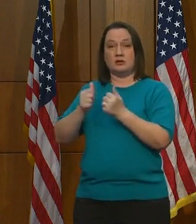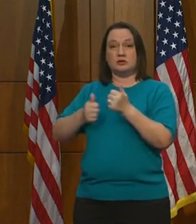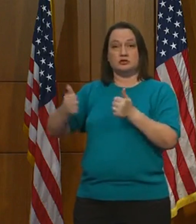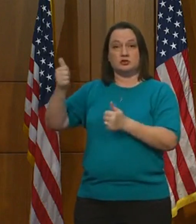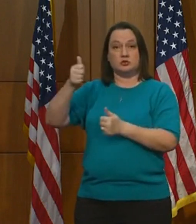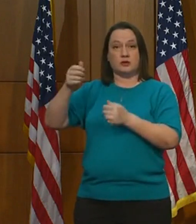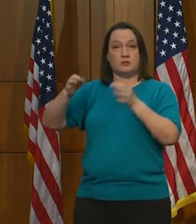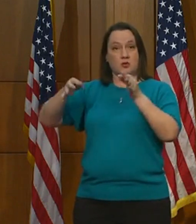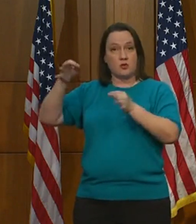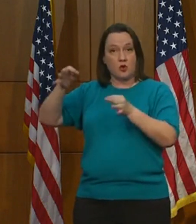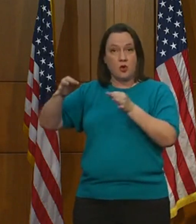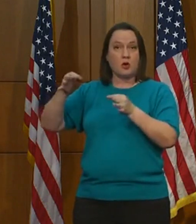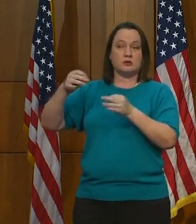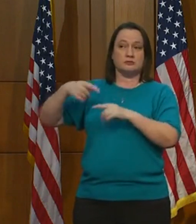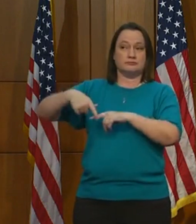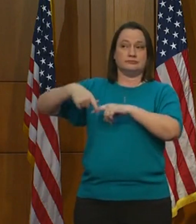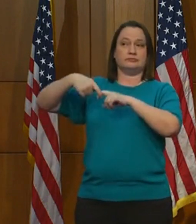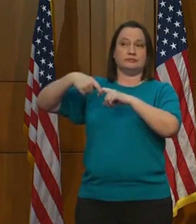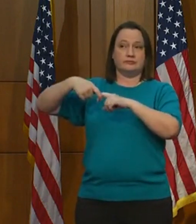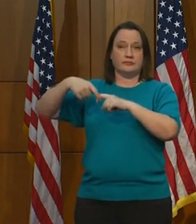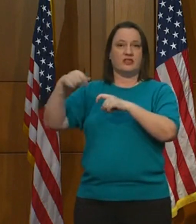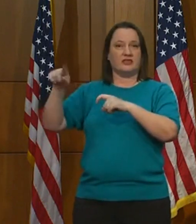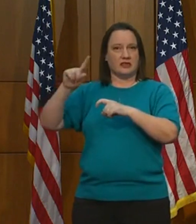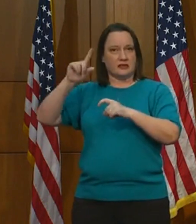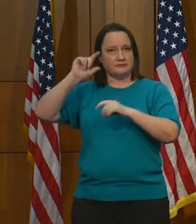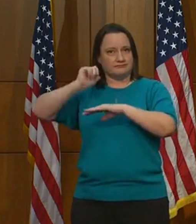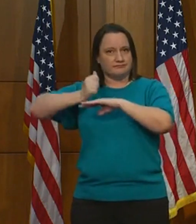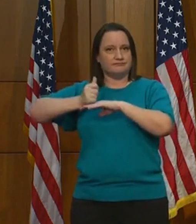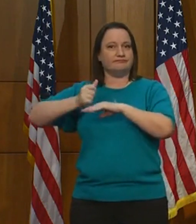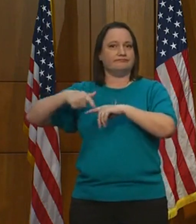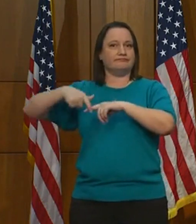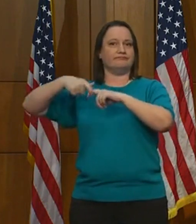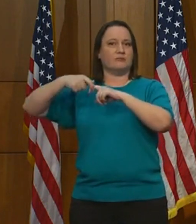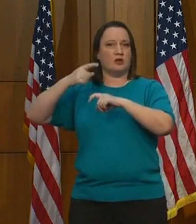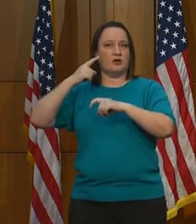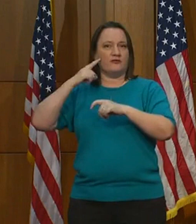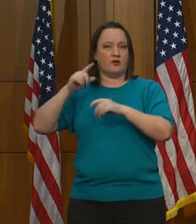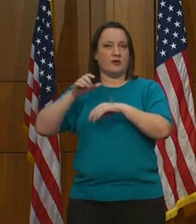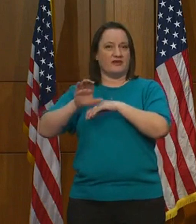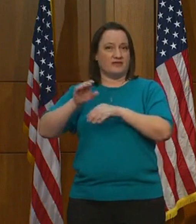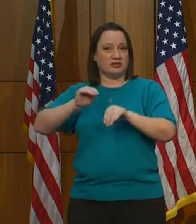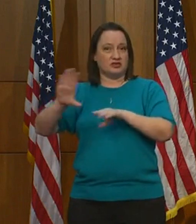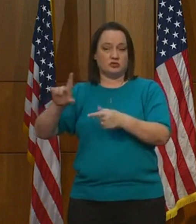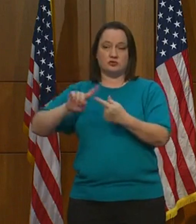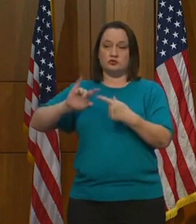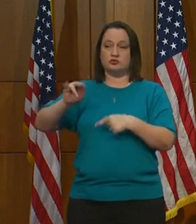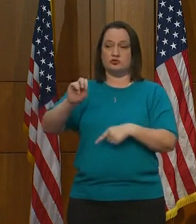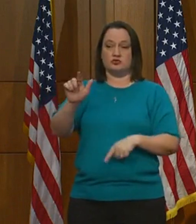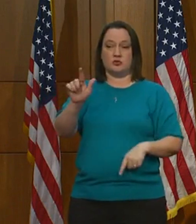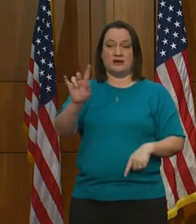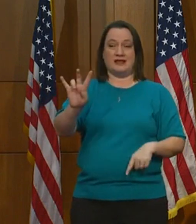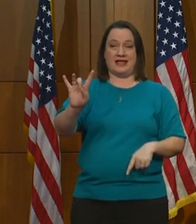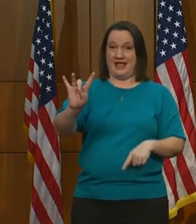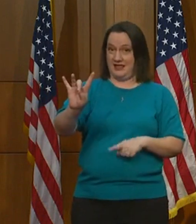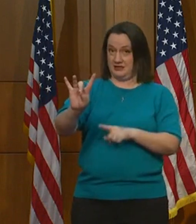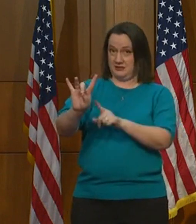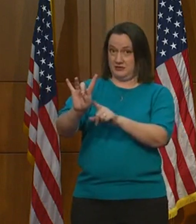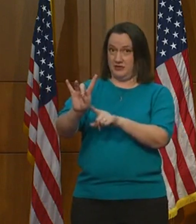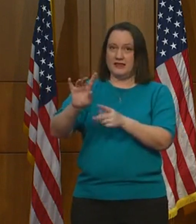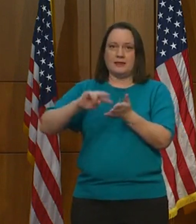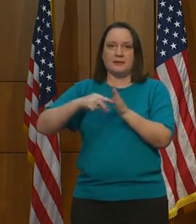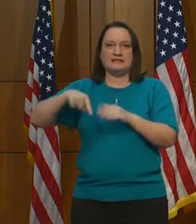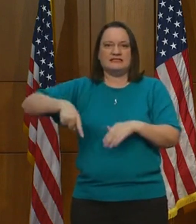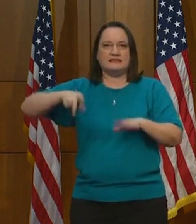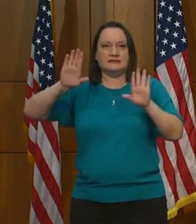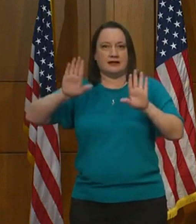they put a moratorium in place. They extended it through June the 28th. Well, that's Sunday. Once